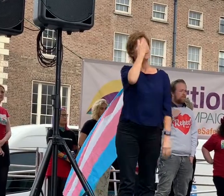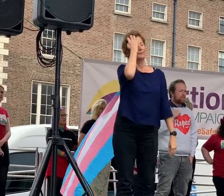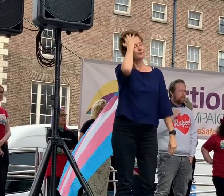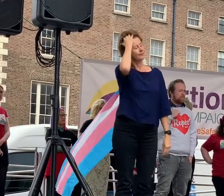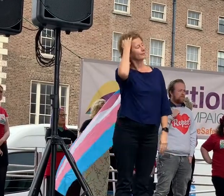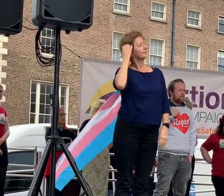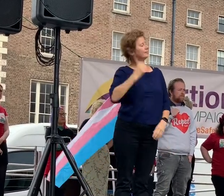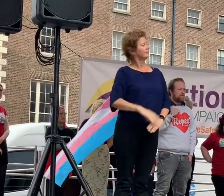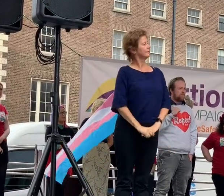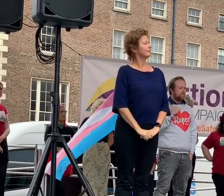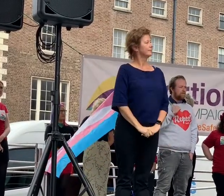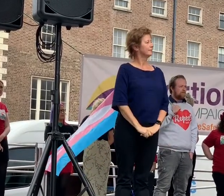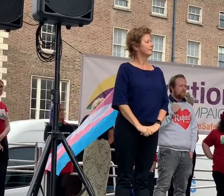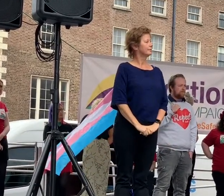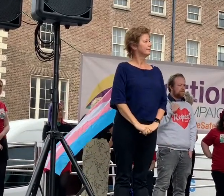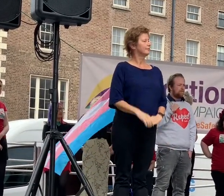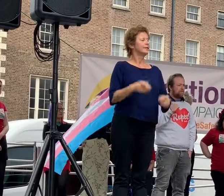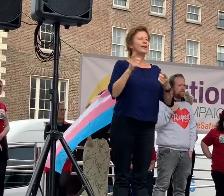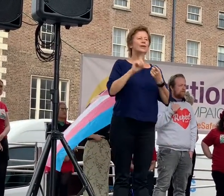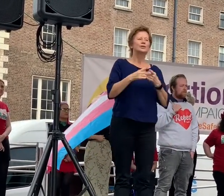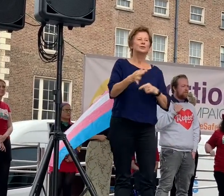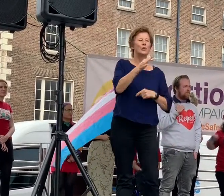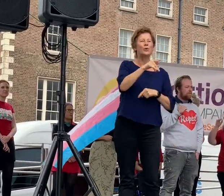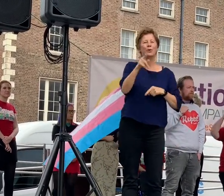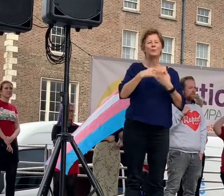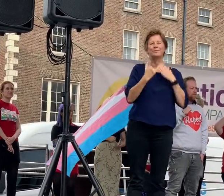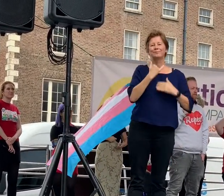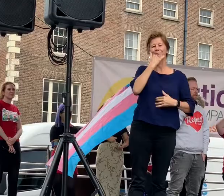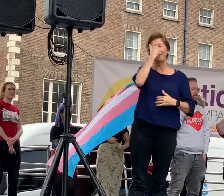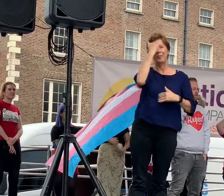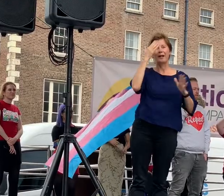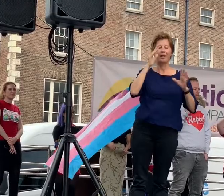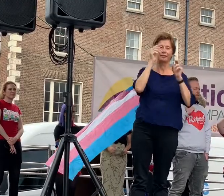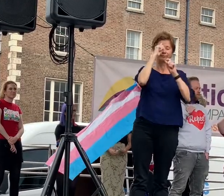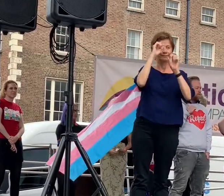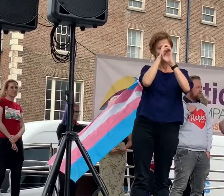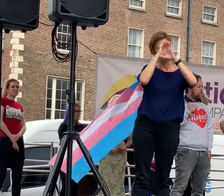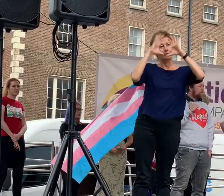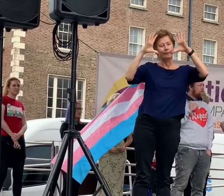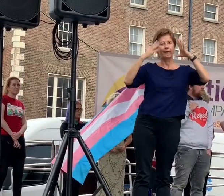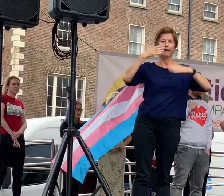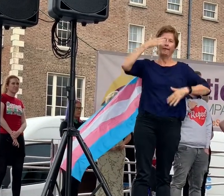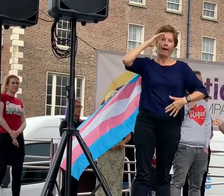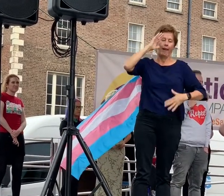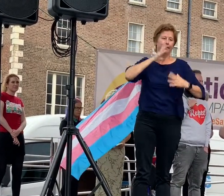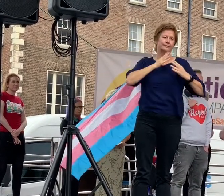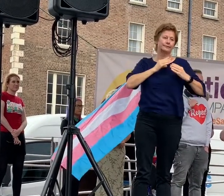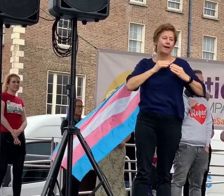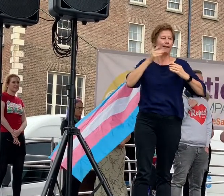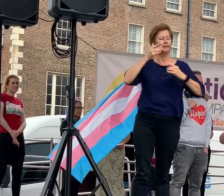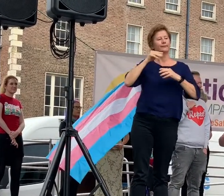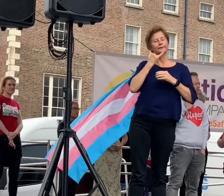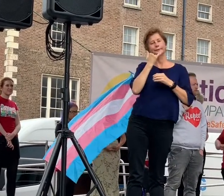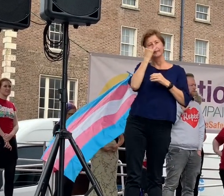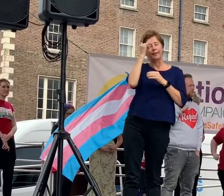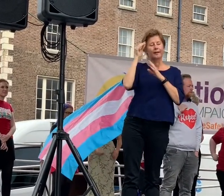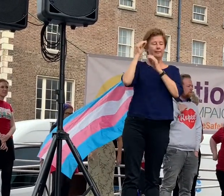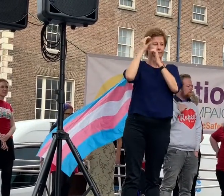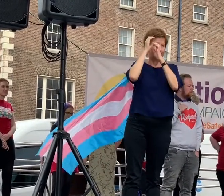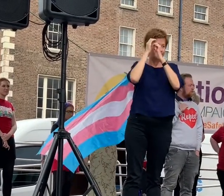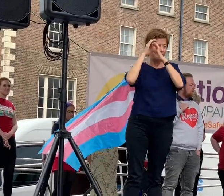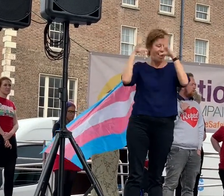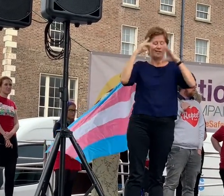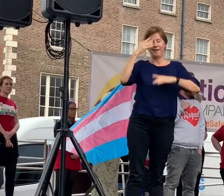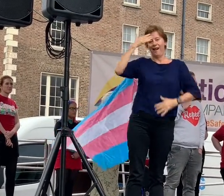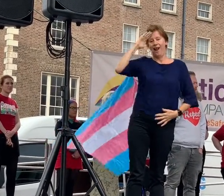Middle Ireland that doesn't tolerate my complicated identity of being a disabled person of being a queer person of being a migrant